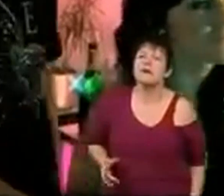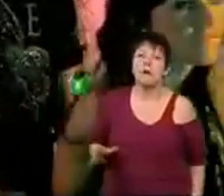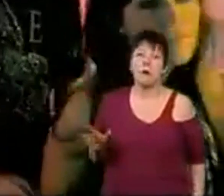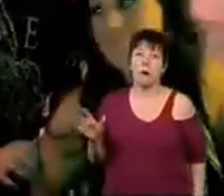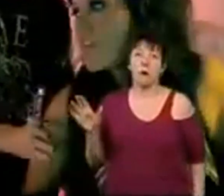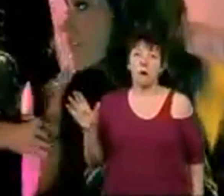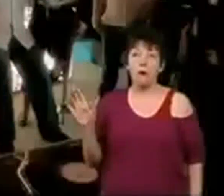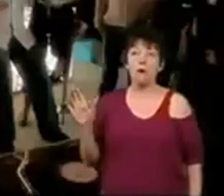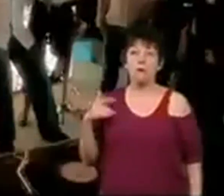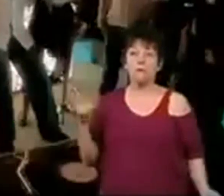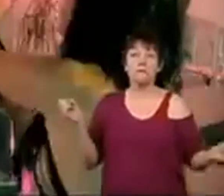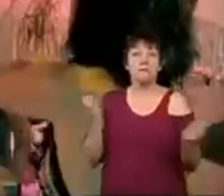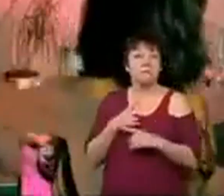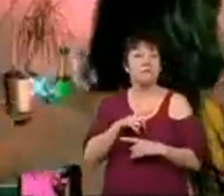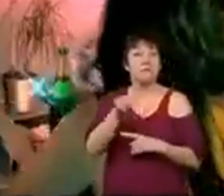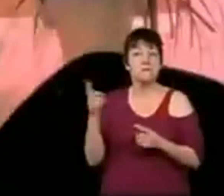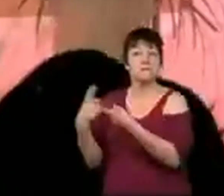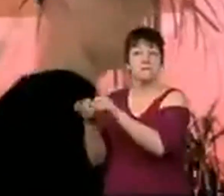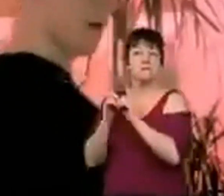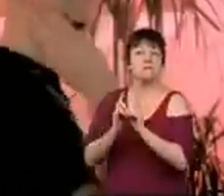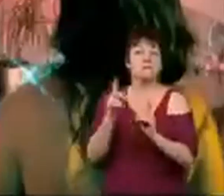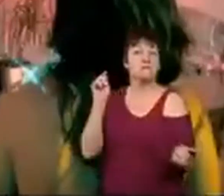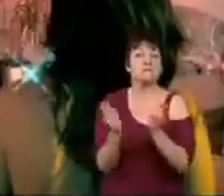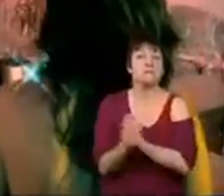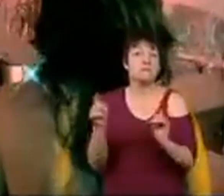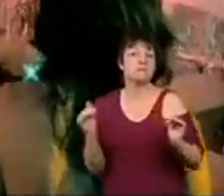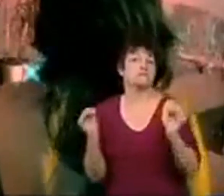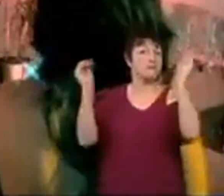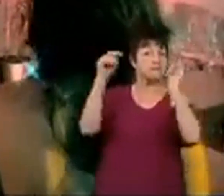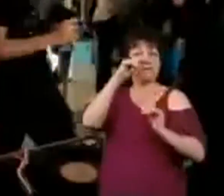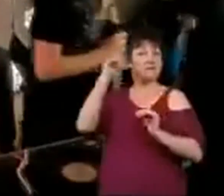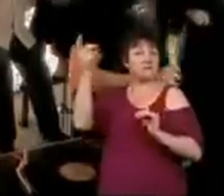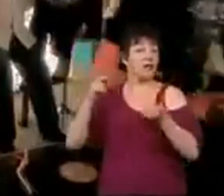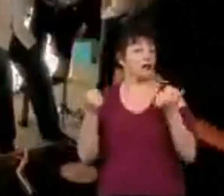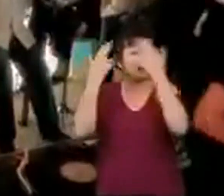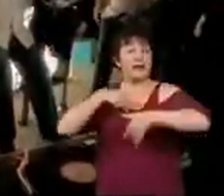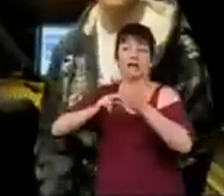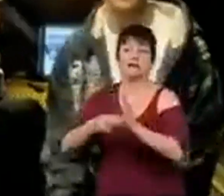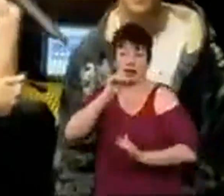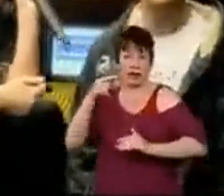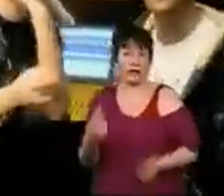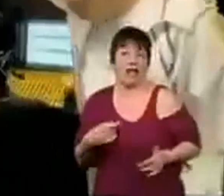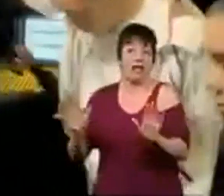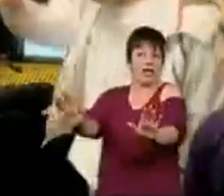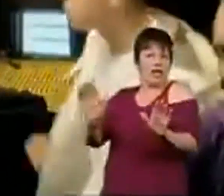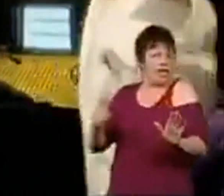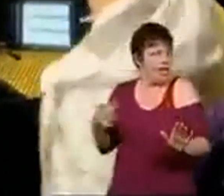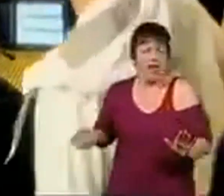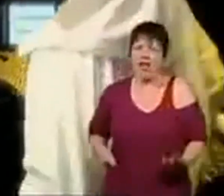is it strange how some of them closest people change you get so hard you can't even arrange a good night out here struck on the wrong page hey there's no need for this